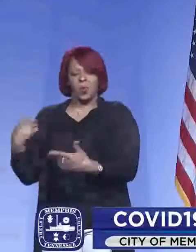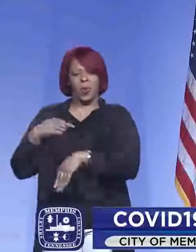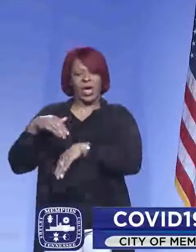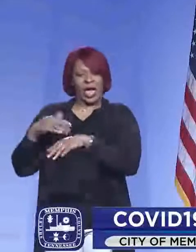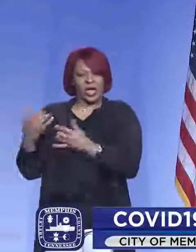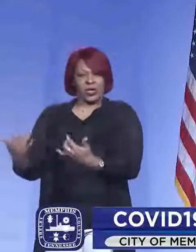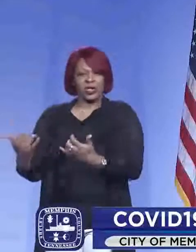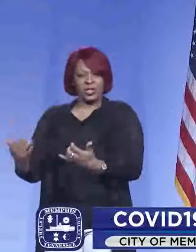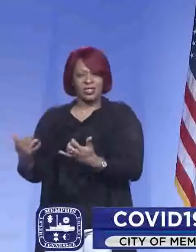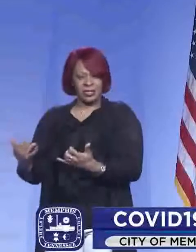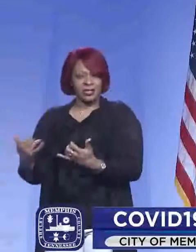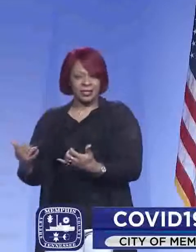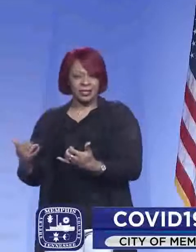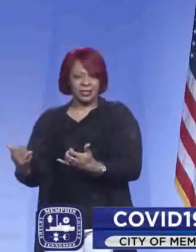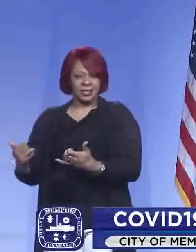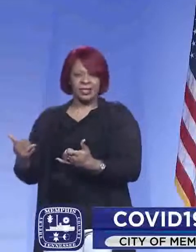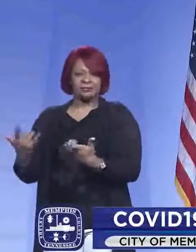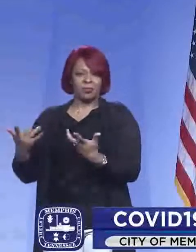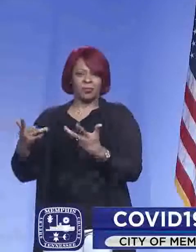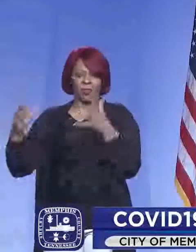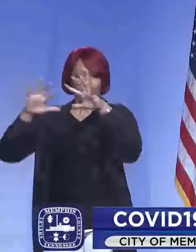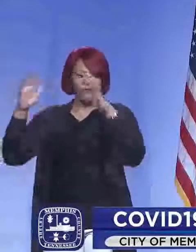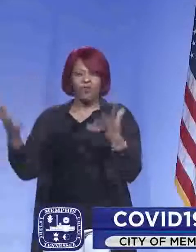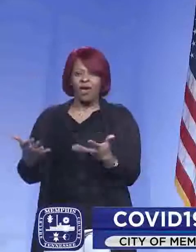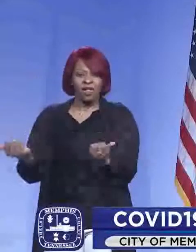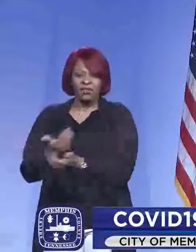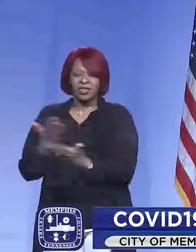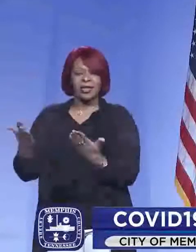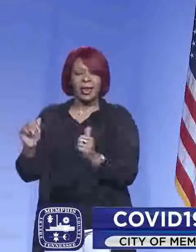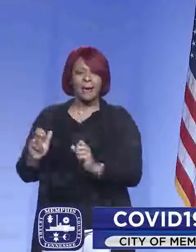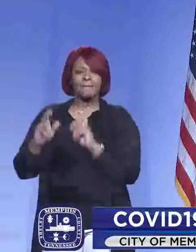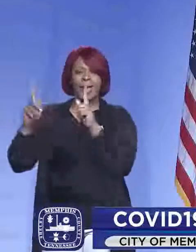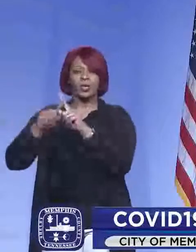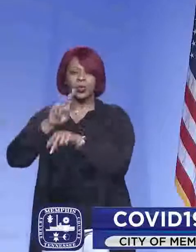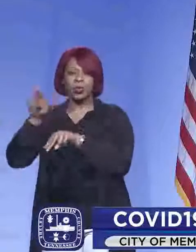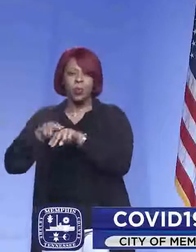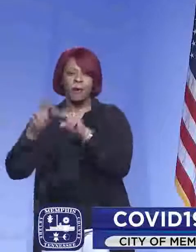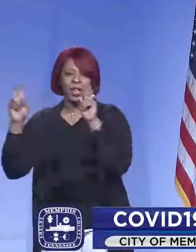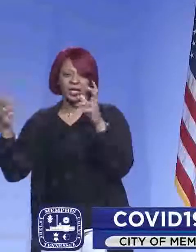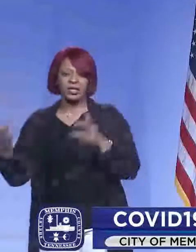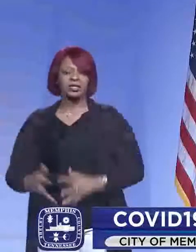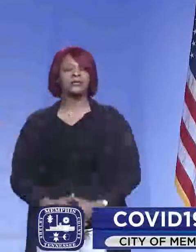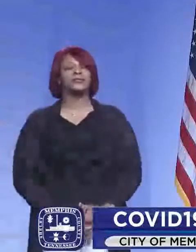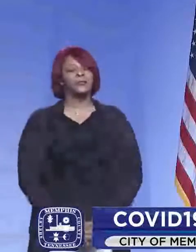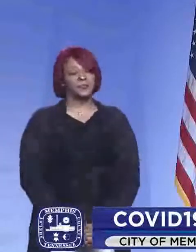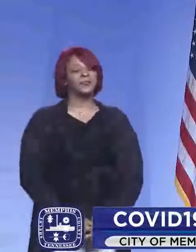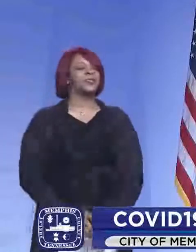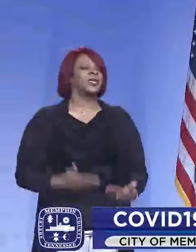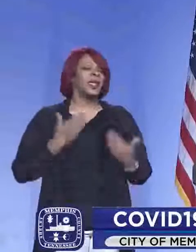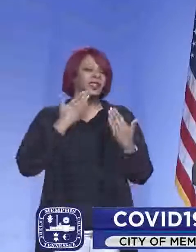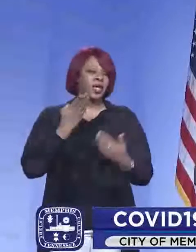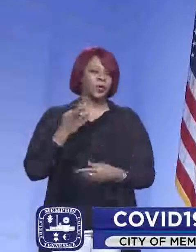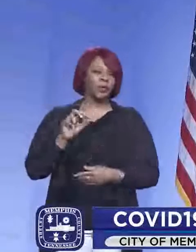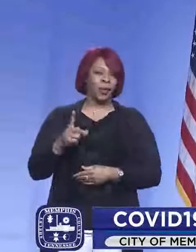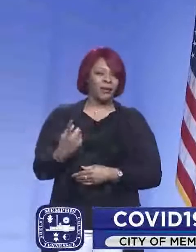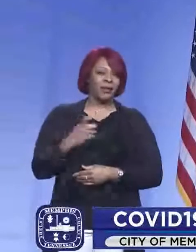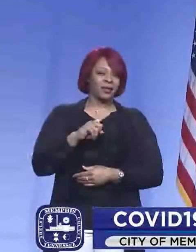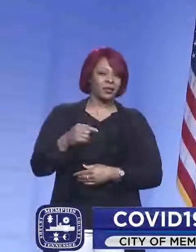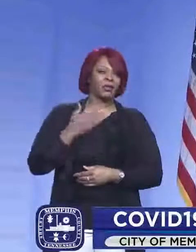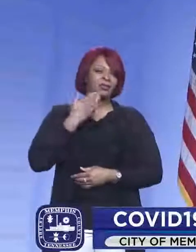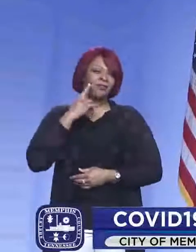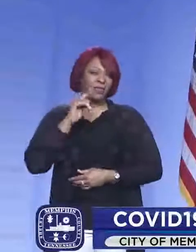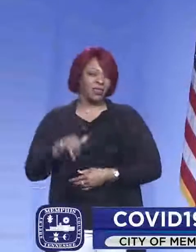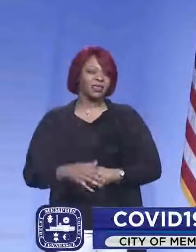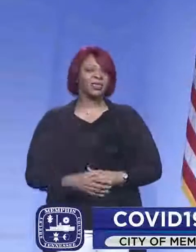right now just in the grand scheme of things getting back to normality? So thank you, Brad, for that question. I really appreciate